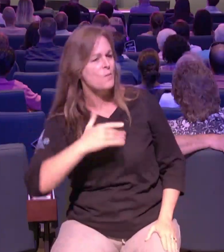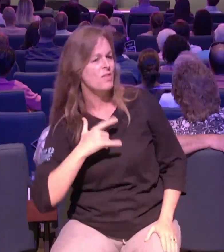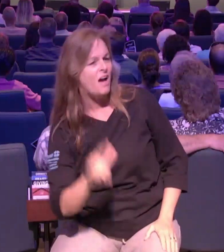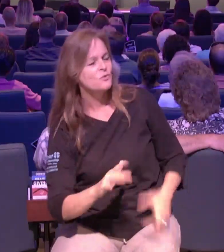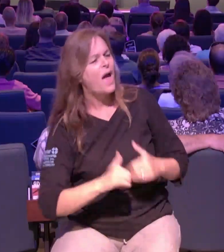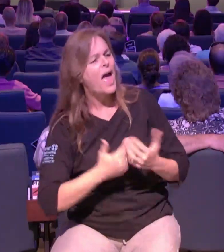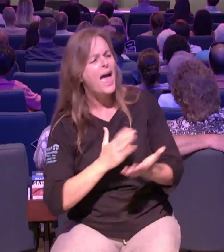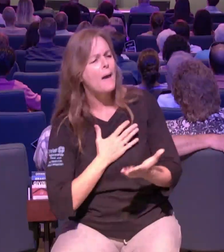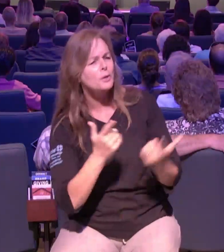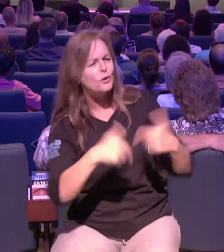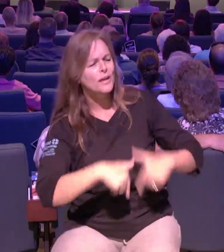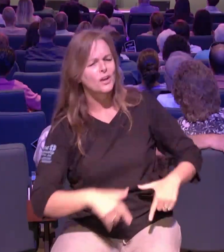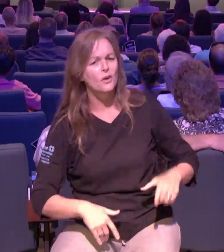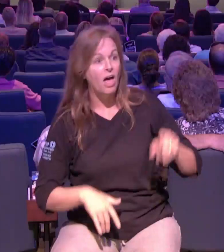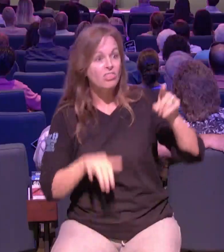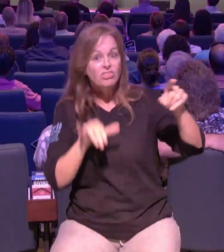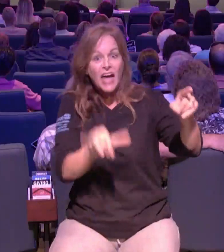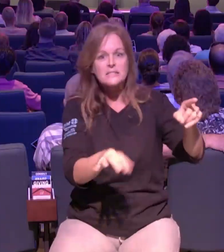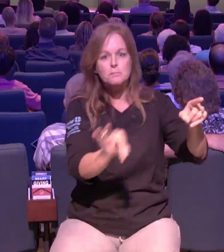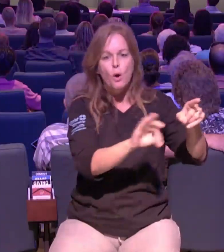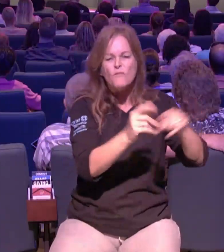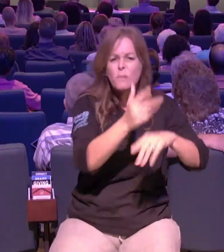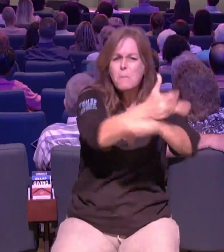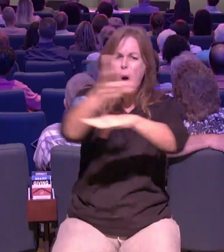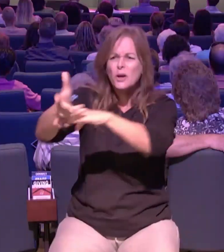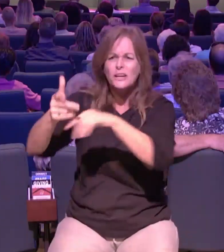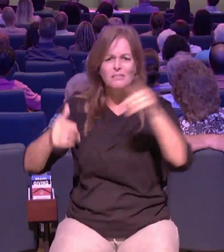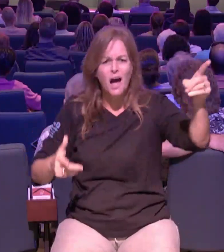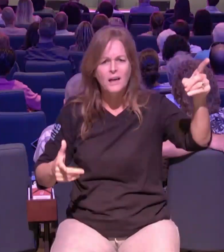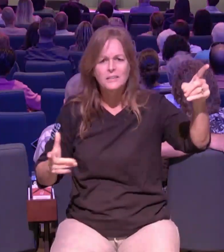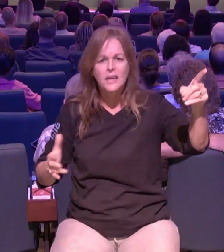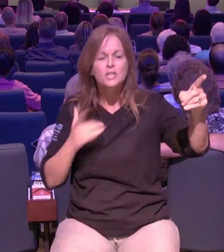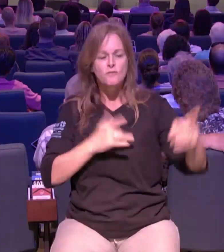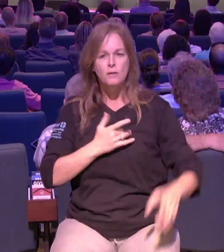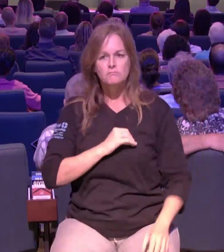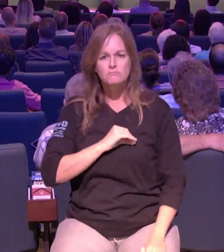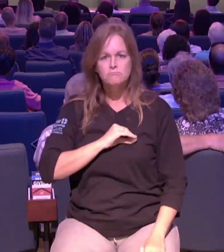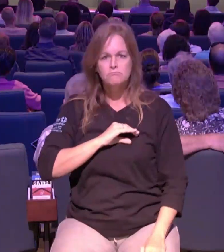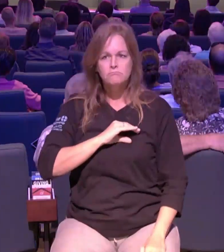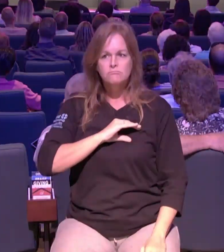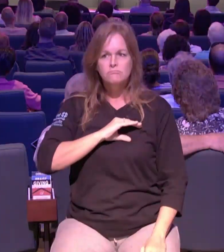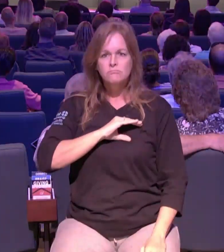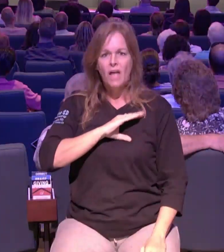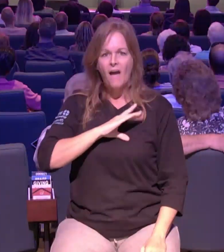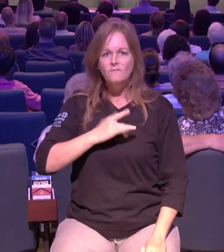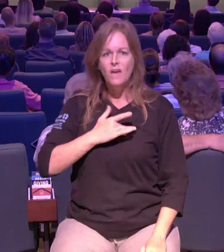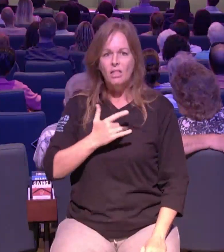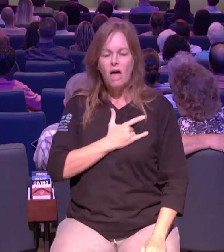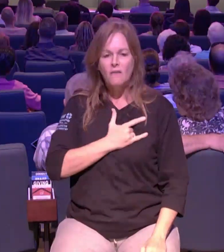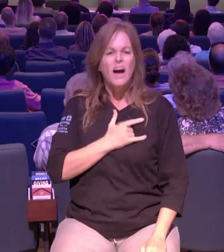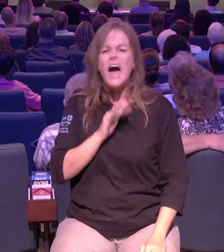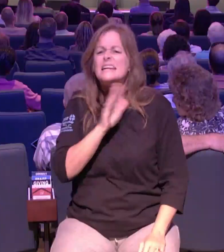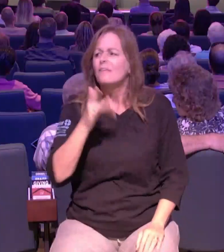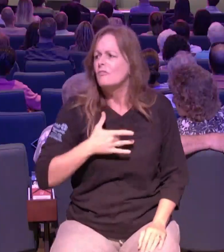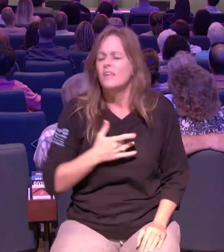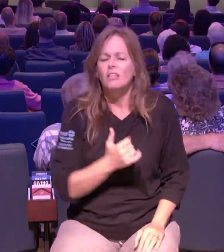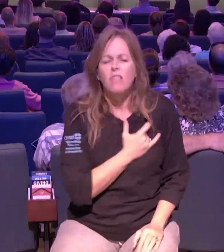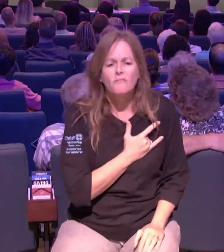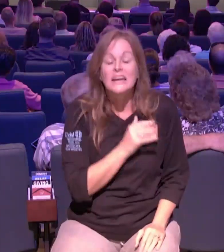glad you're here you are loved by god you you know what sometimes the little things are really the big things we think it's so little